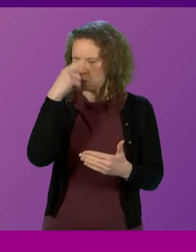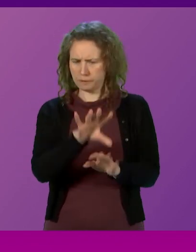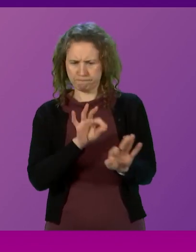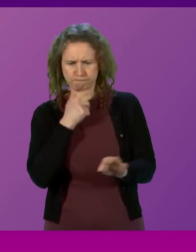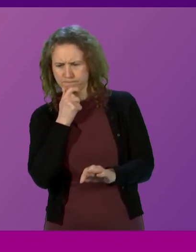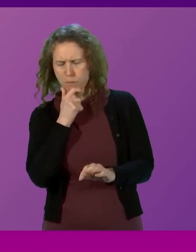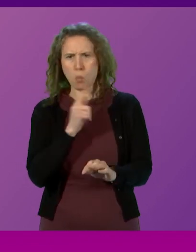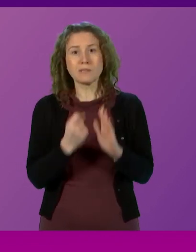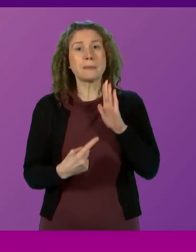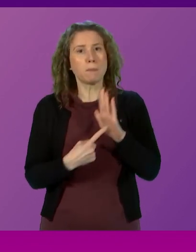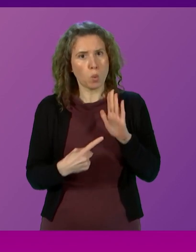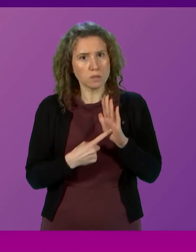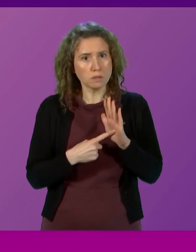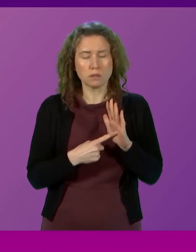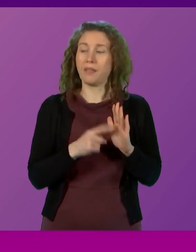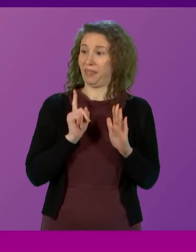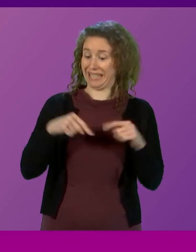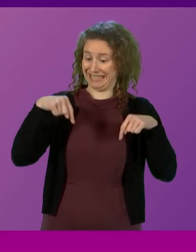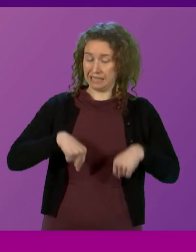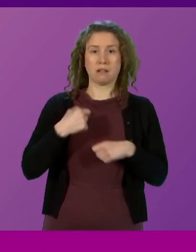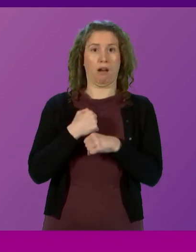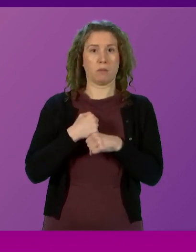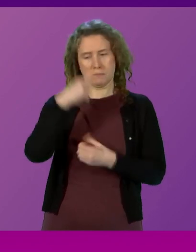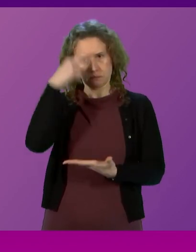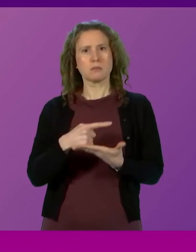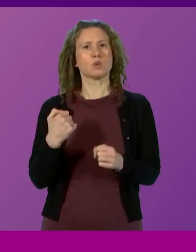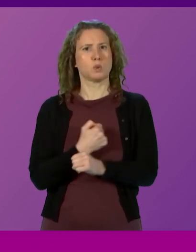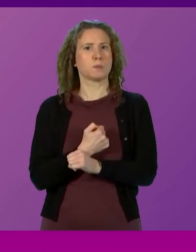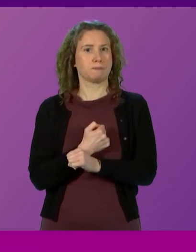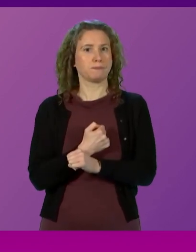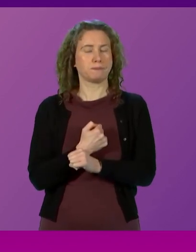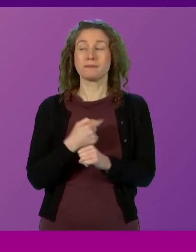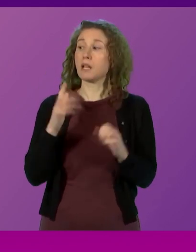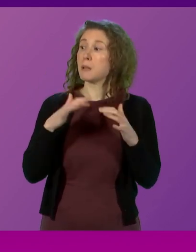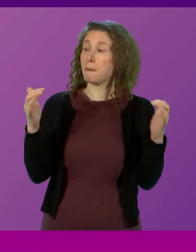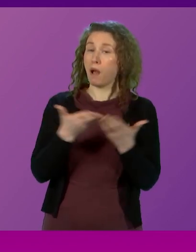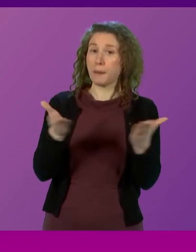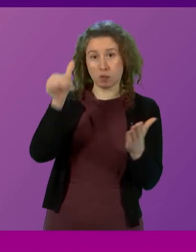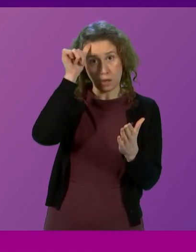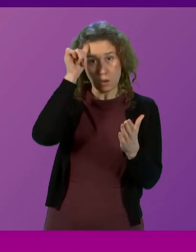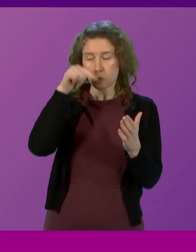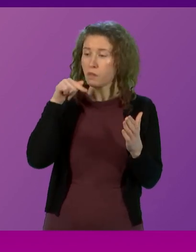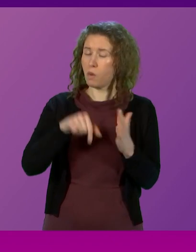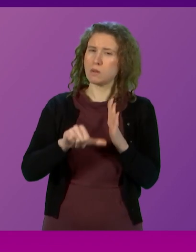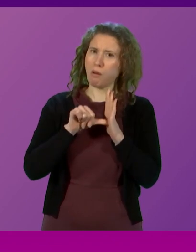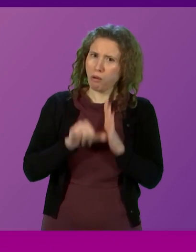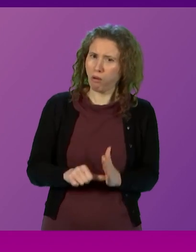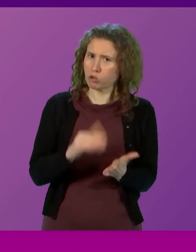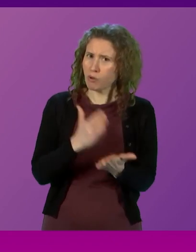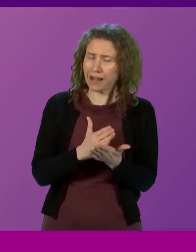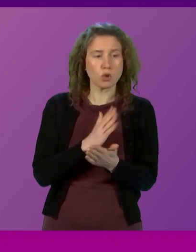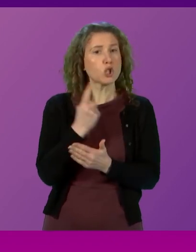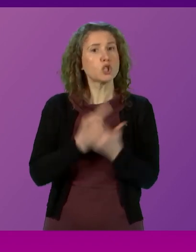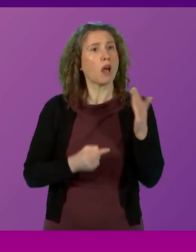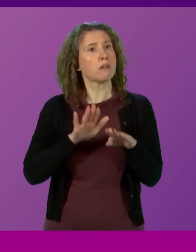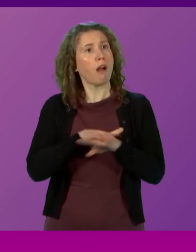matters, and that is what this Government has resolved to do. As Parliament knows, those hard realities are not just about